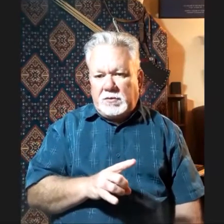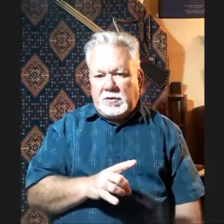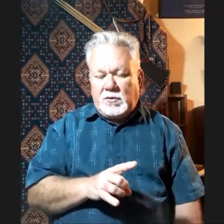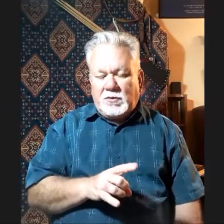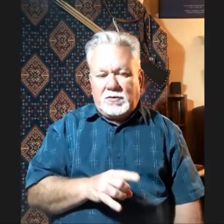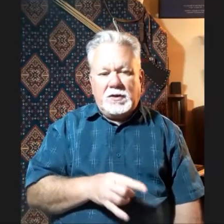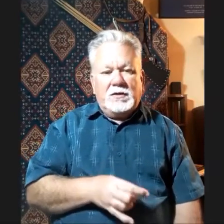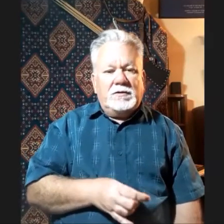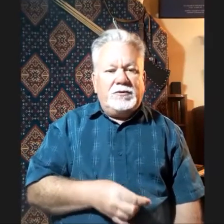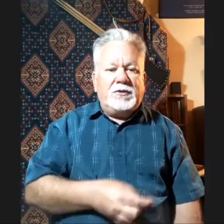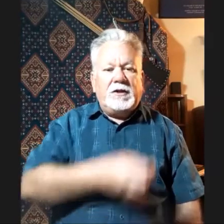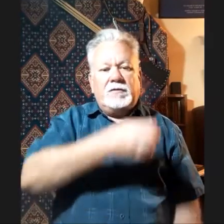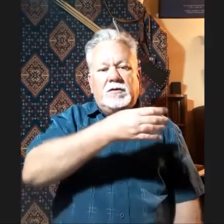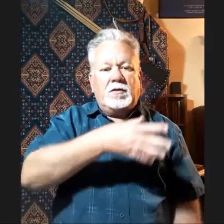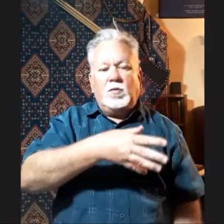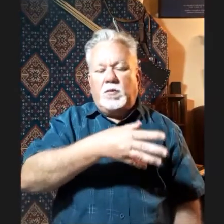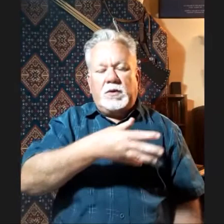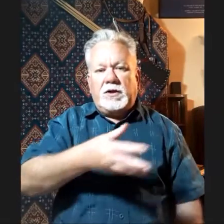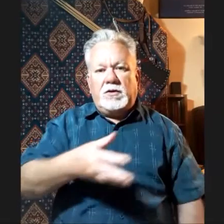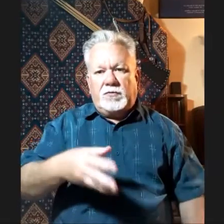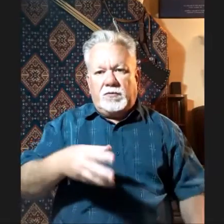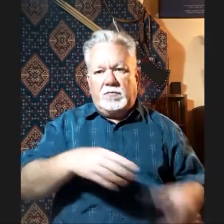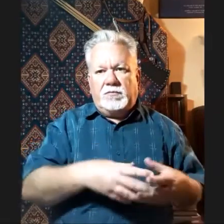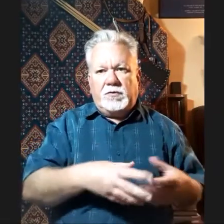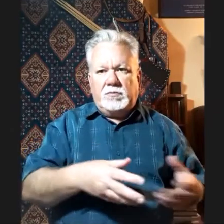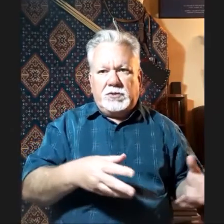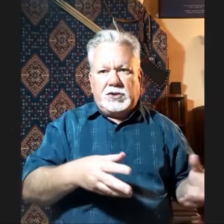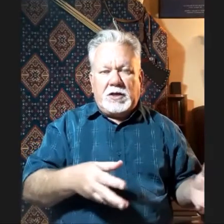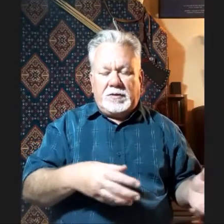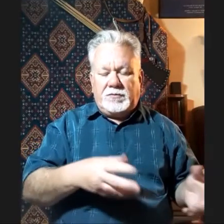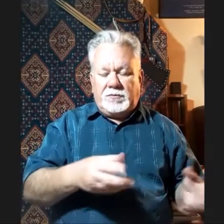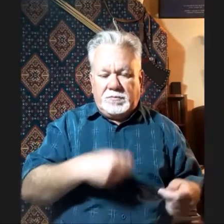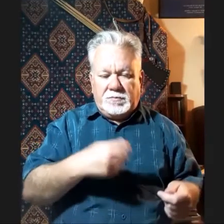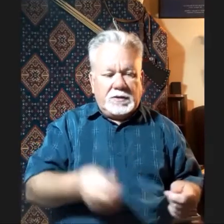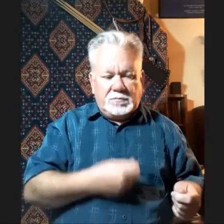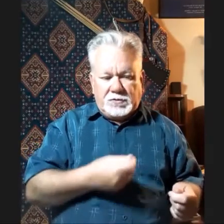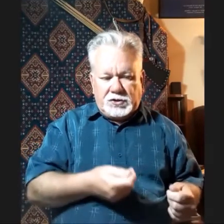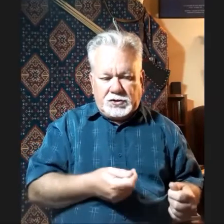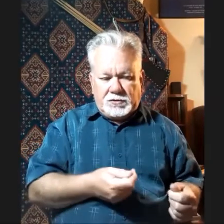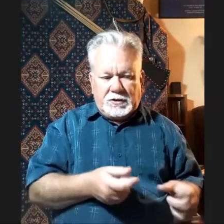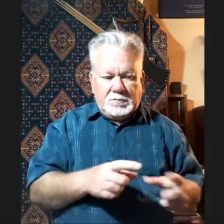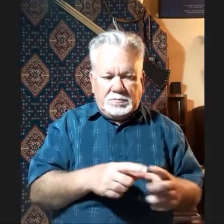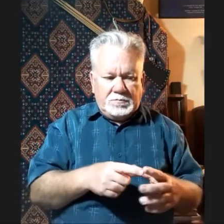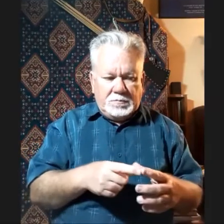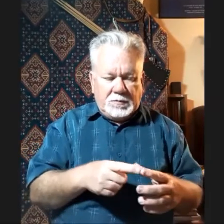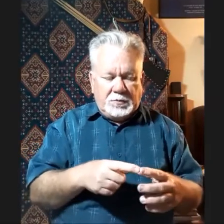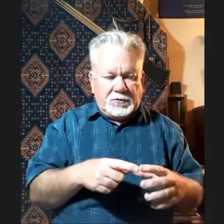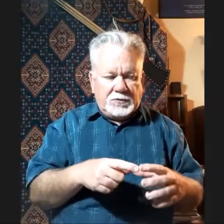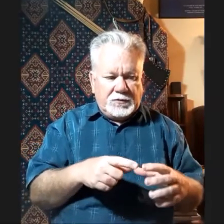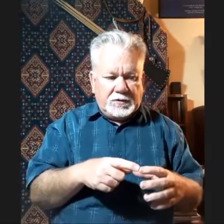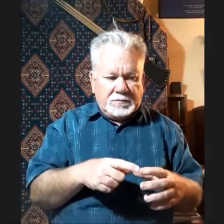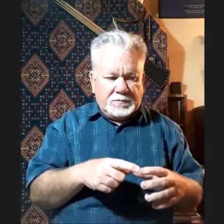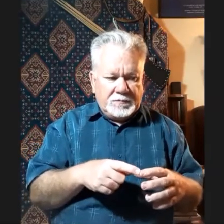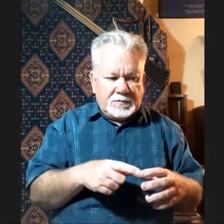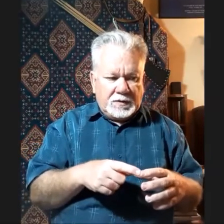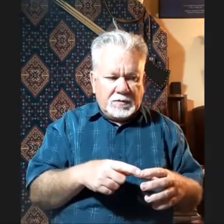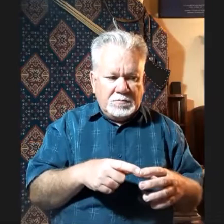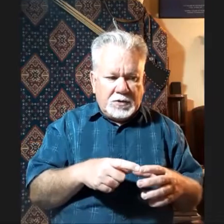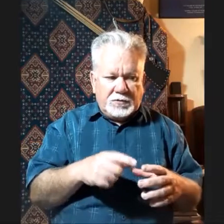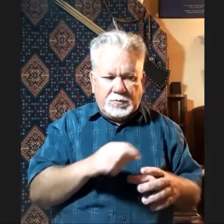because if you think of it, we know from Shami, from bits of Mother of